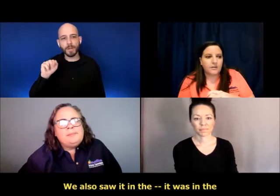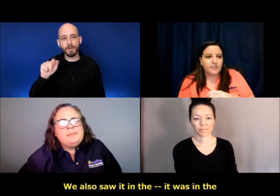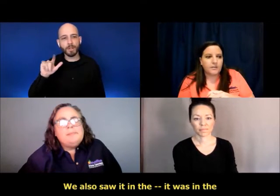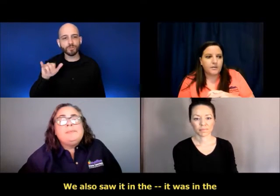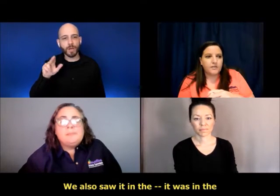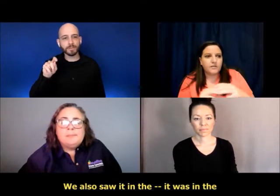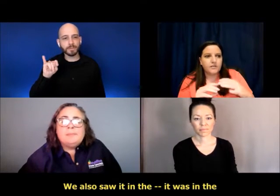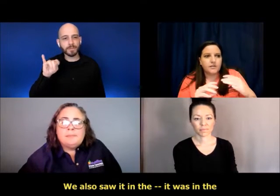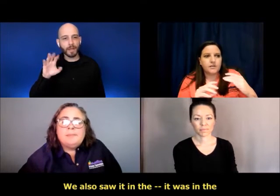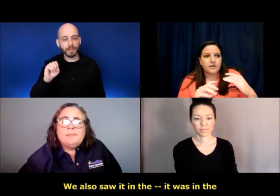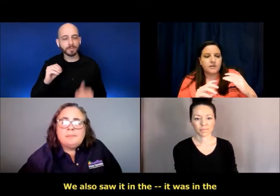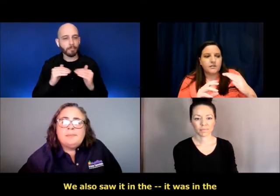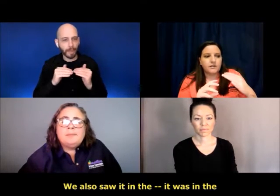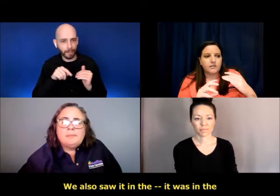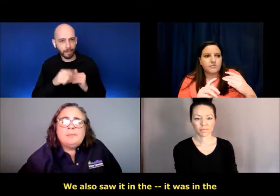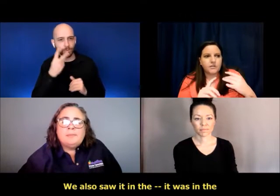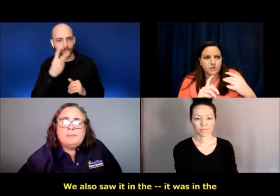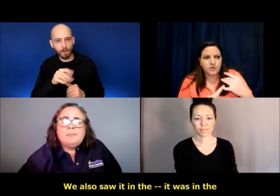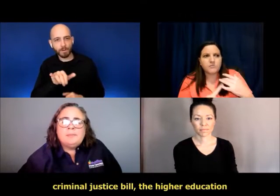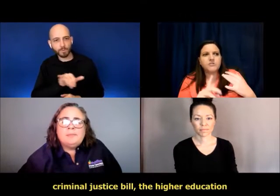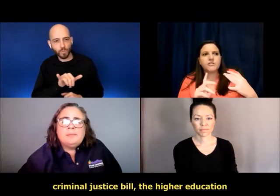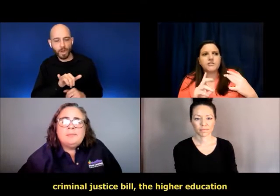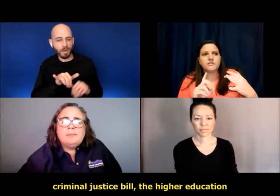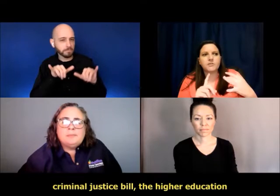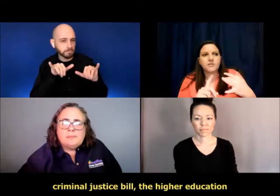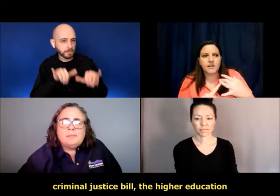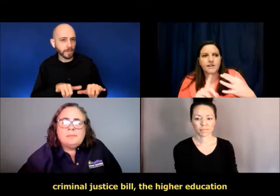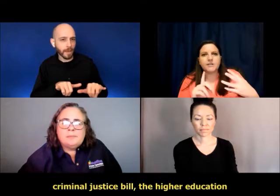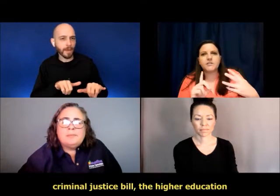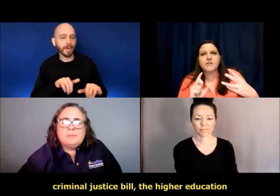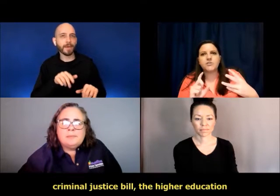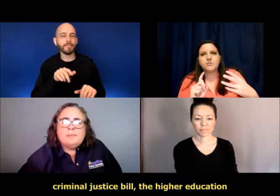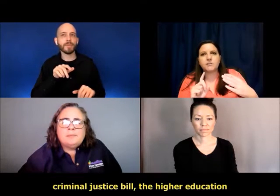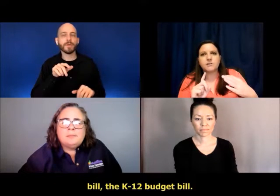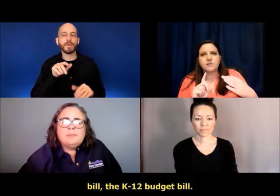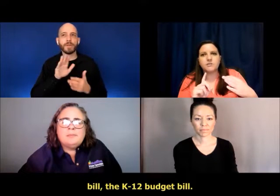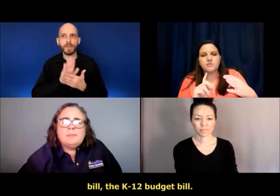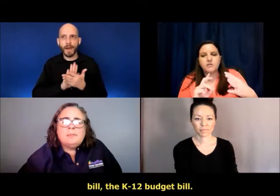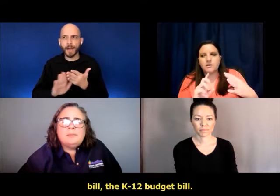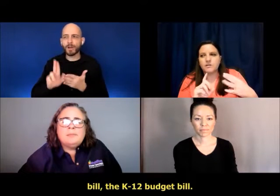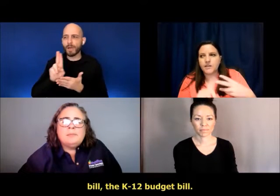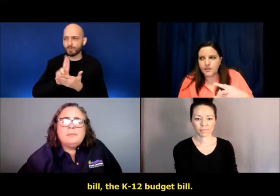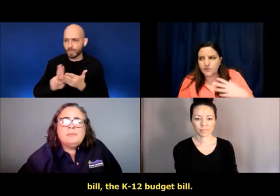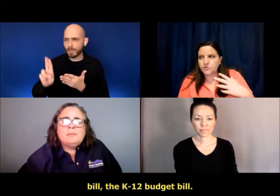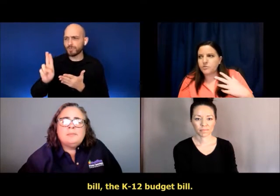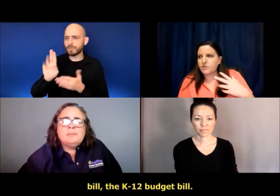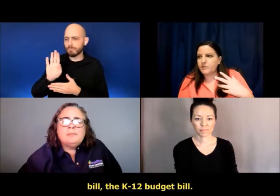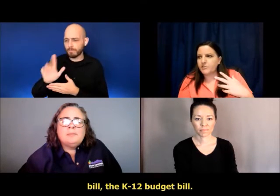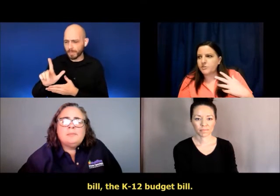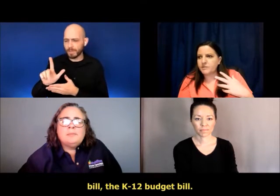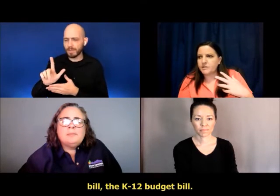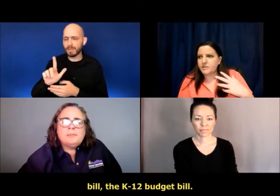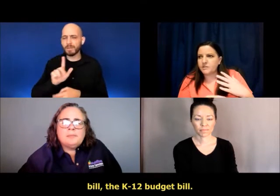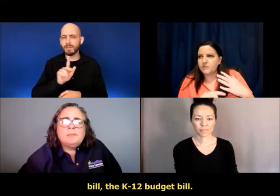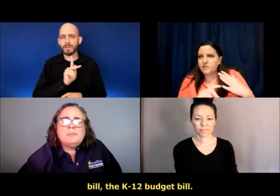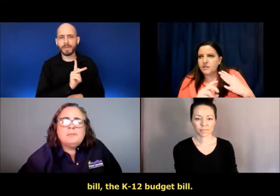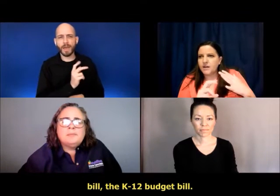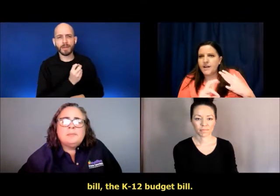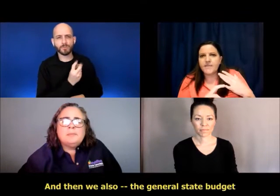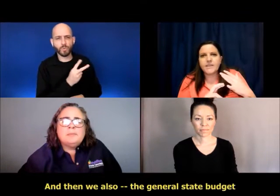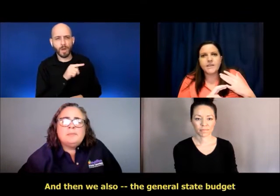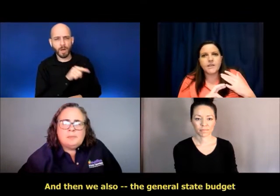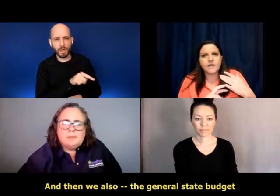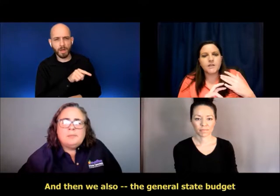the, it was in the criminal justice bill, the higher education bill, the K through 12 budget bill.